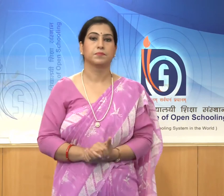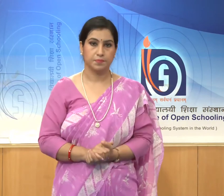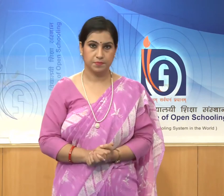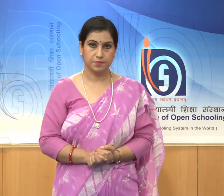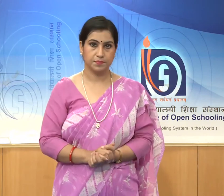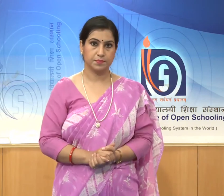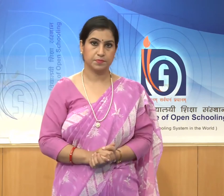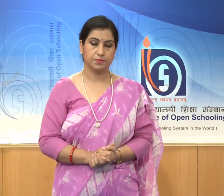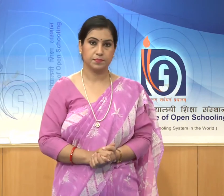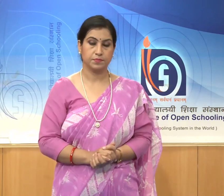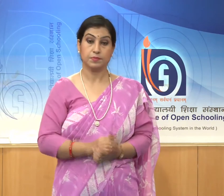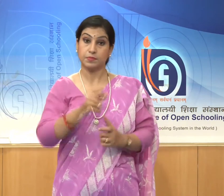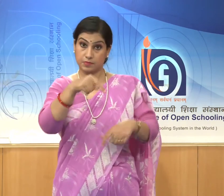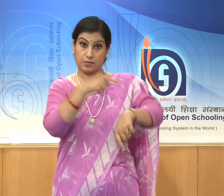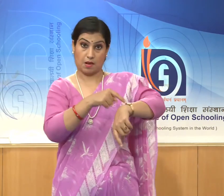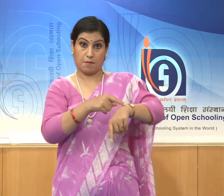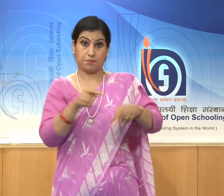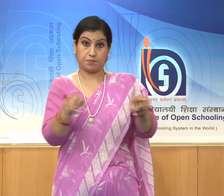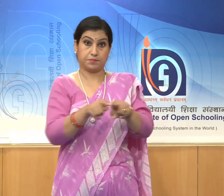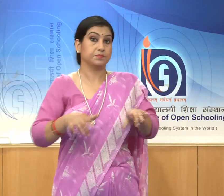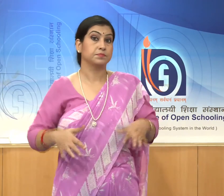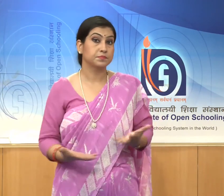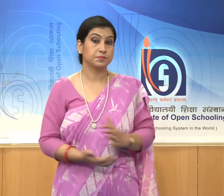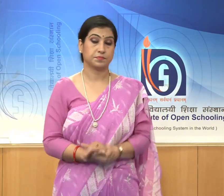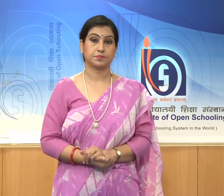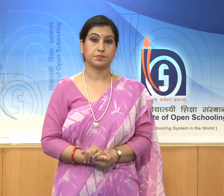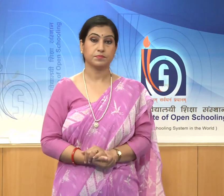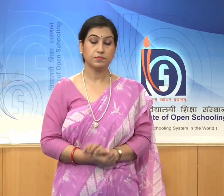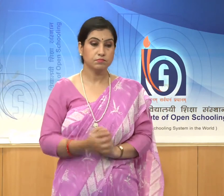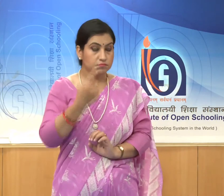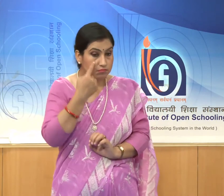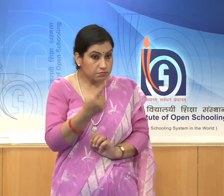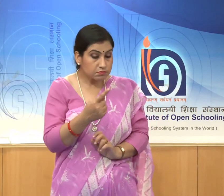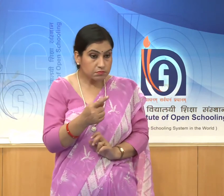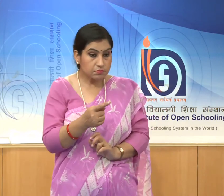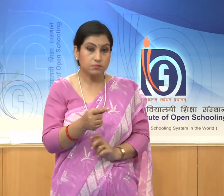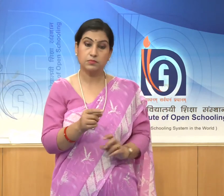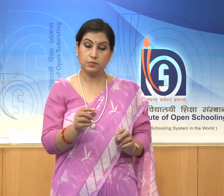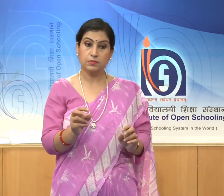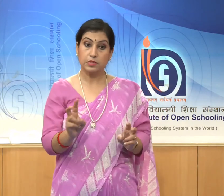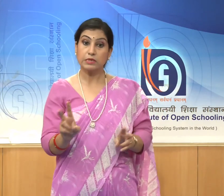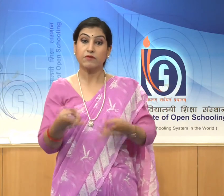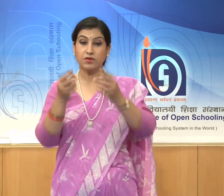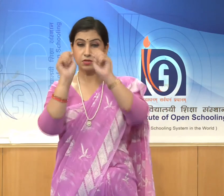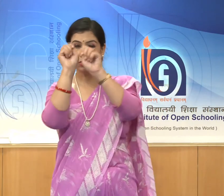The period saw a different type of sculptural development.